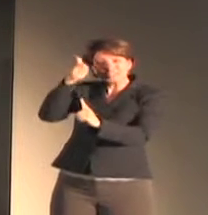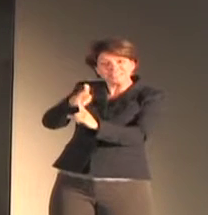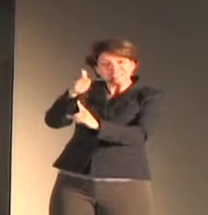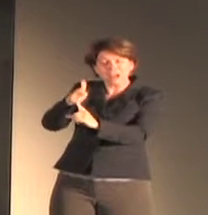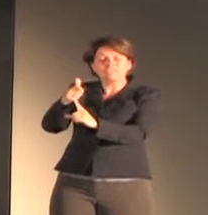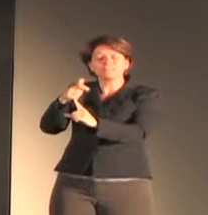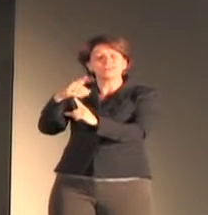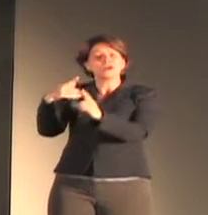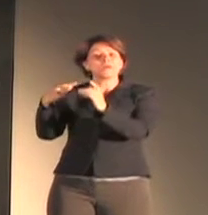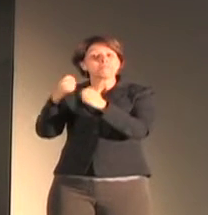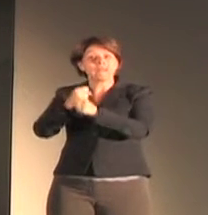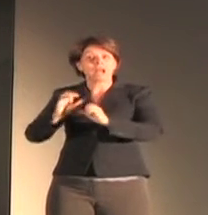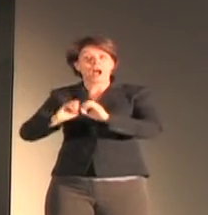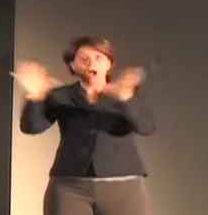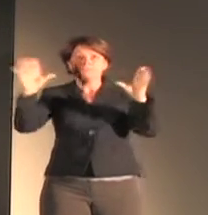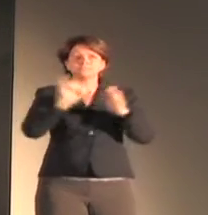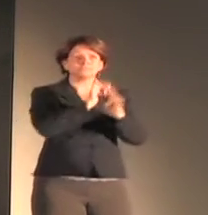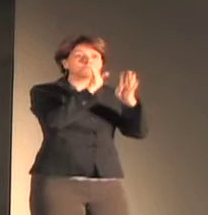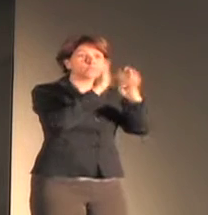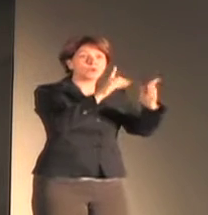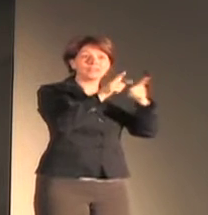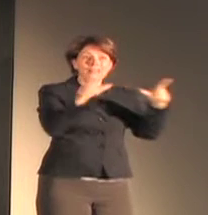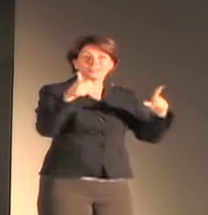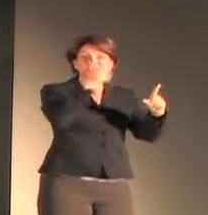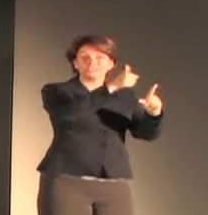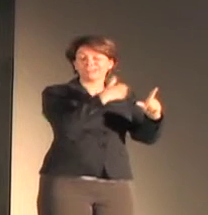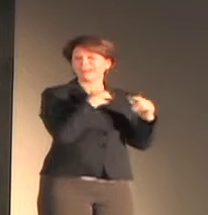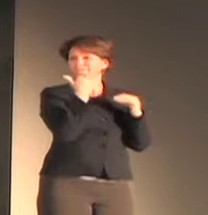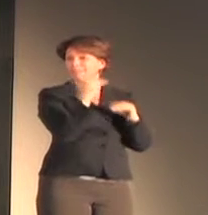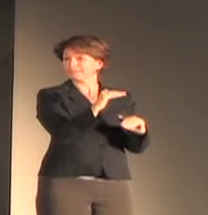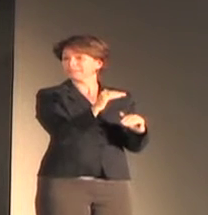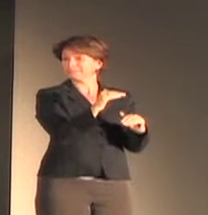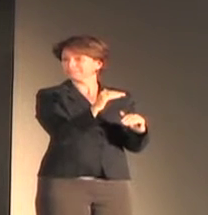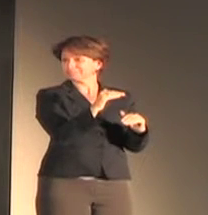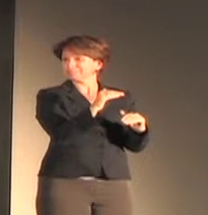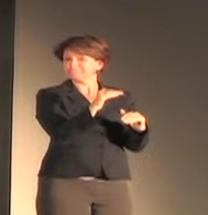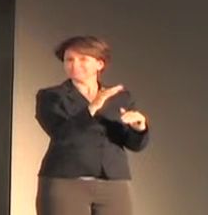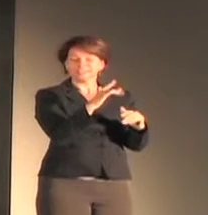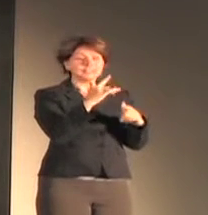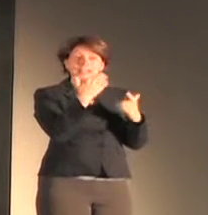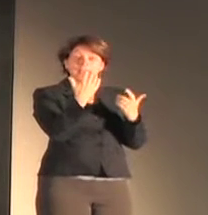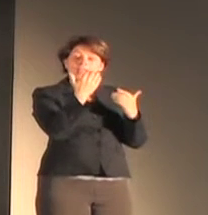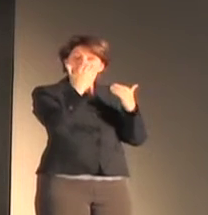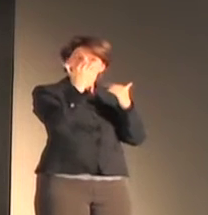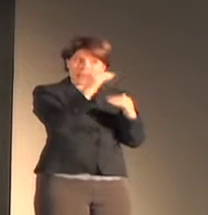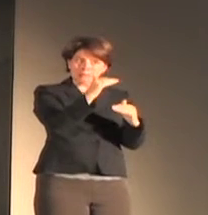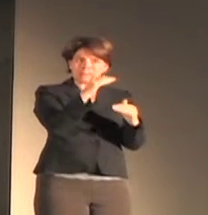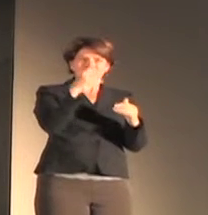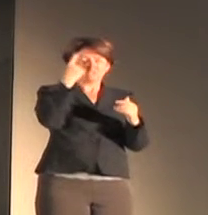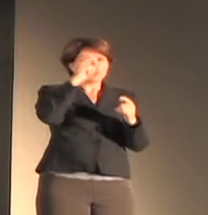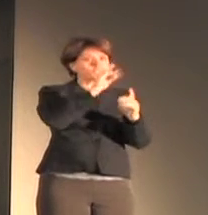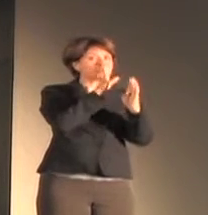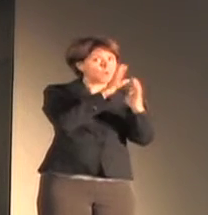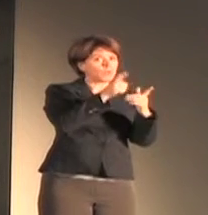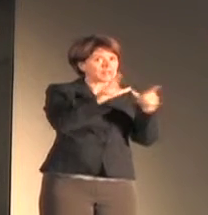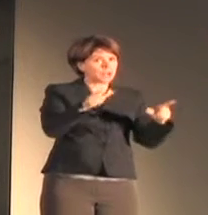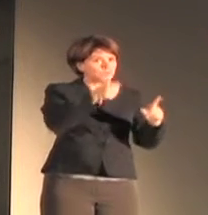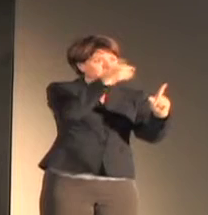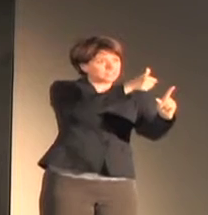by demonstrating that linearity is a limiting feature, not of human language, but of spoken languages. And